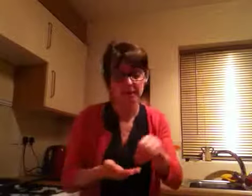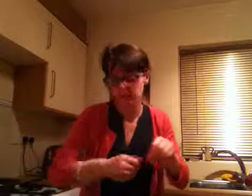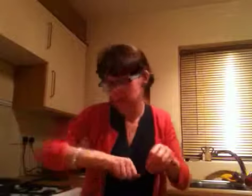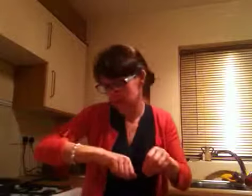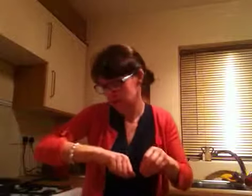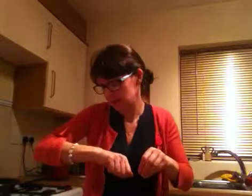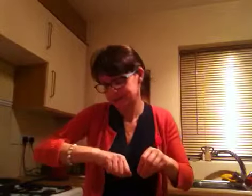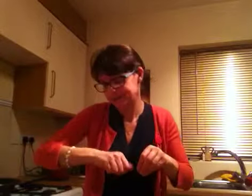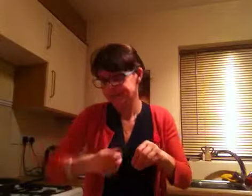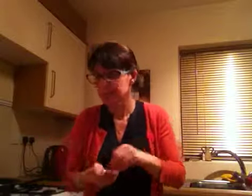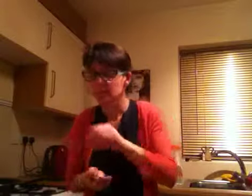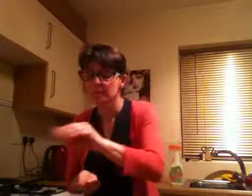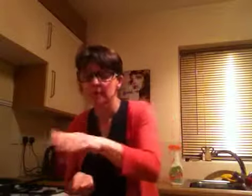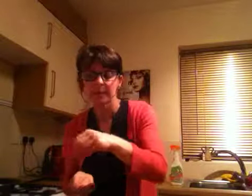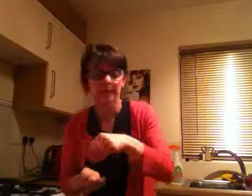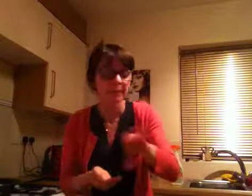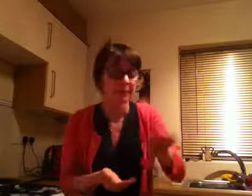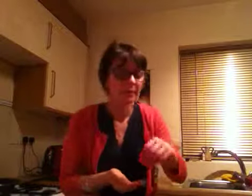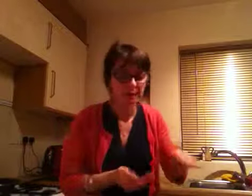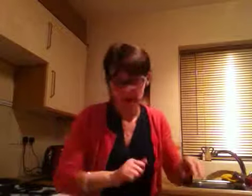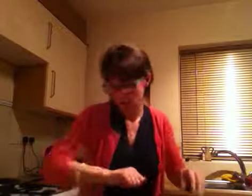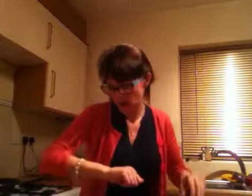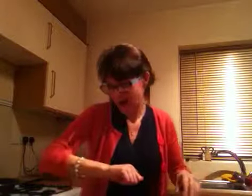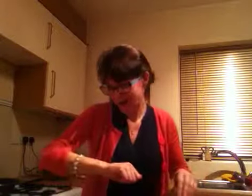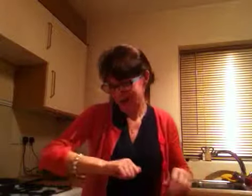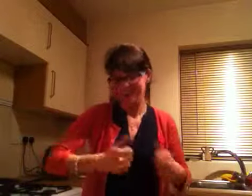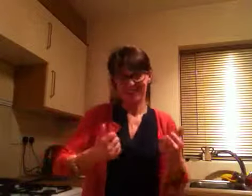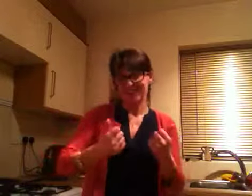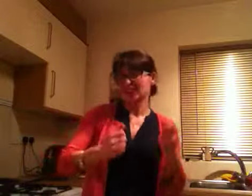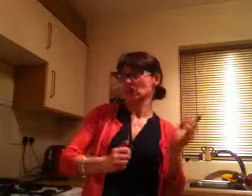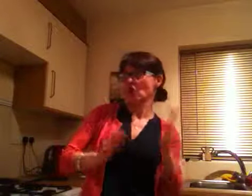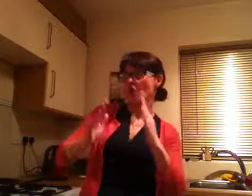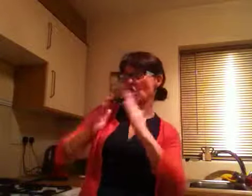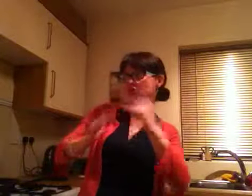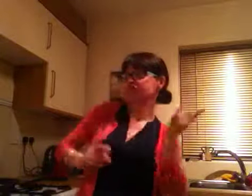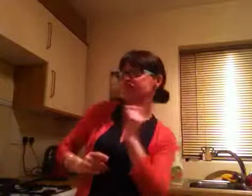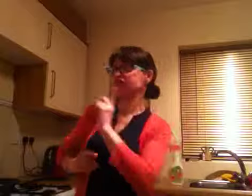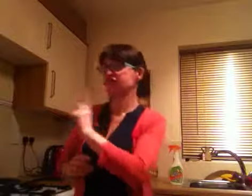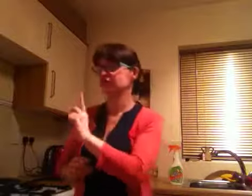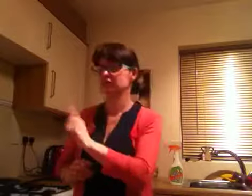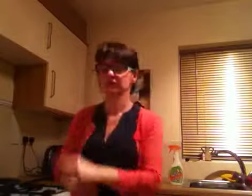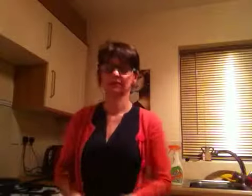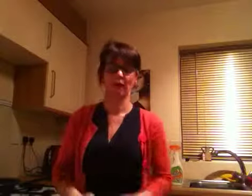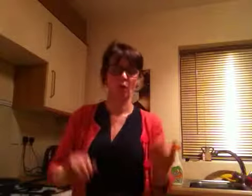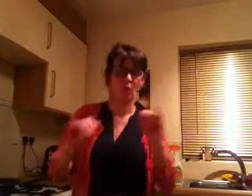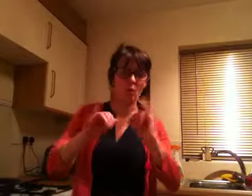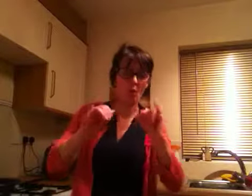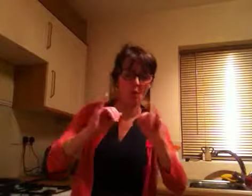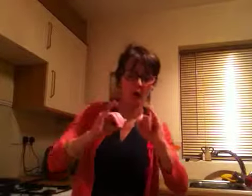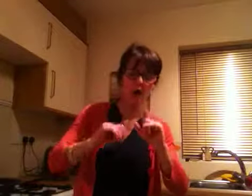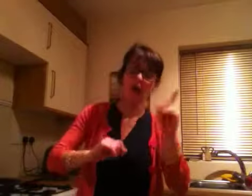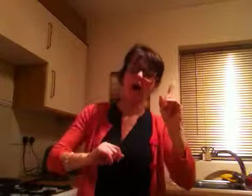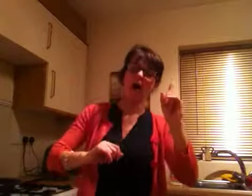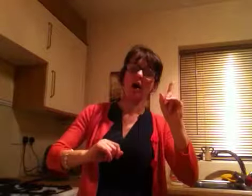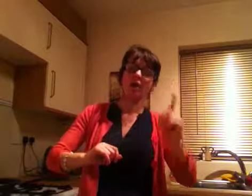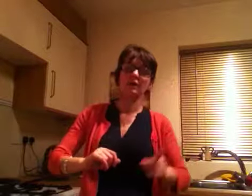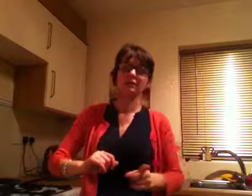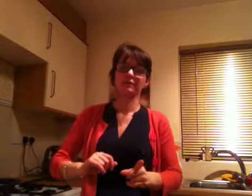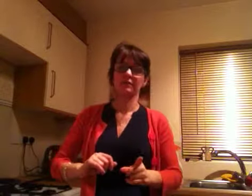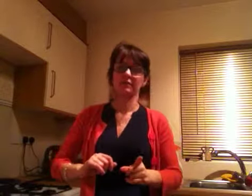home. Rainy days were the worst, three hours spent in a Starbucks coffee shop,